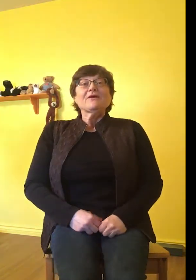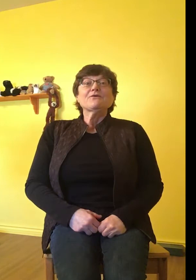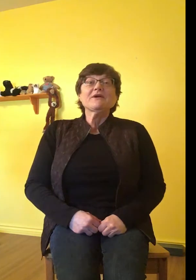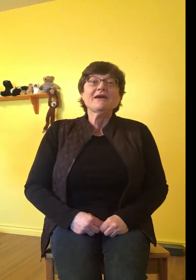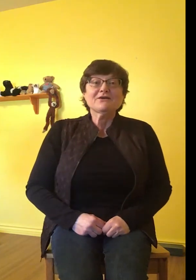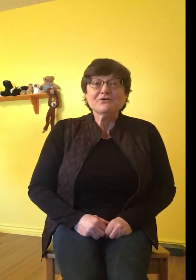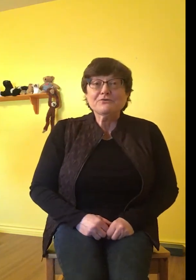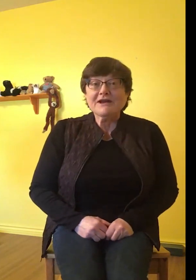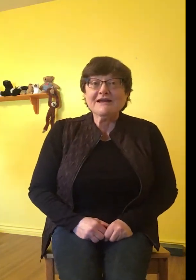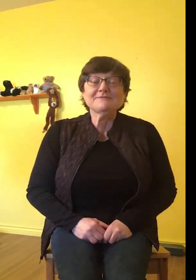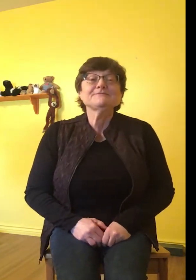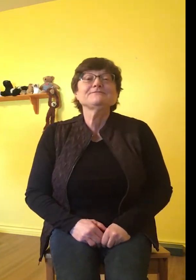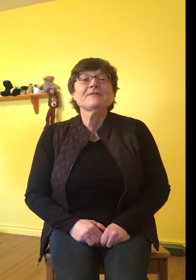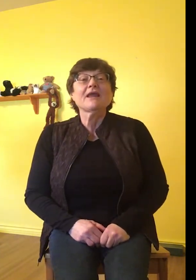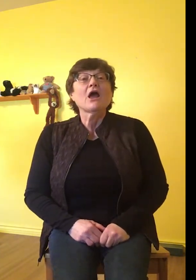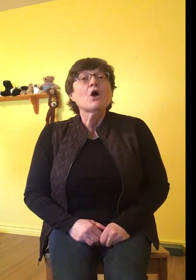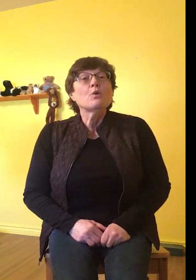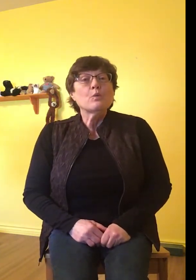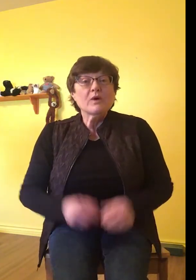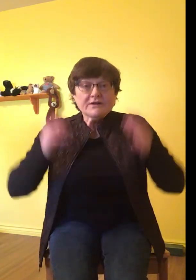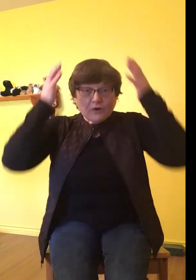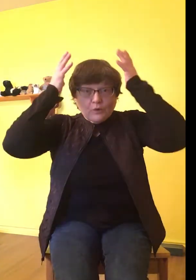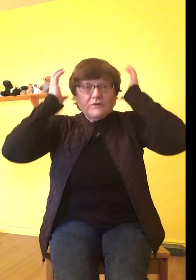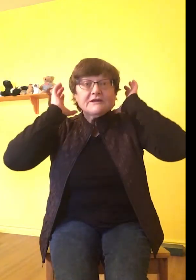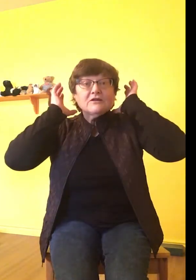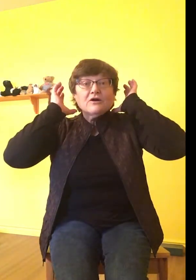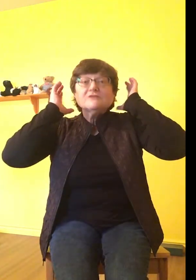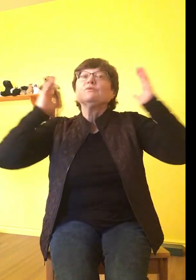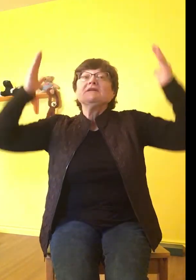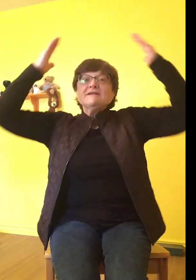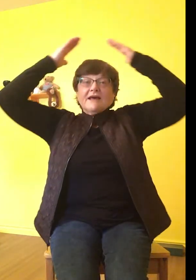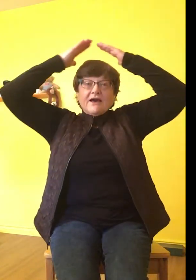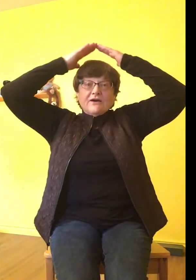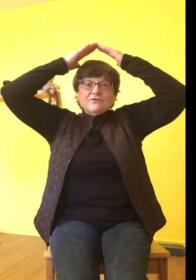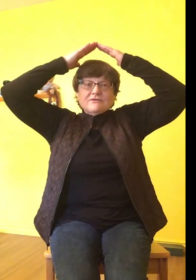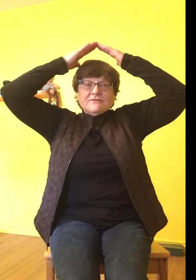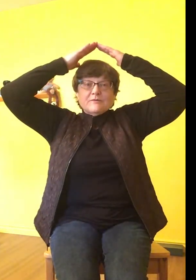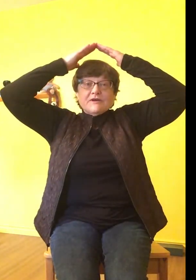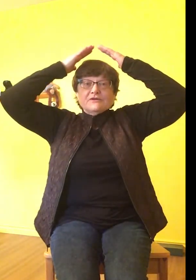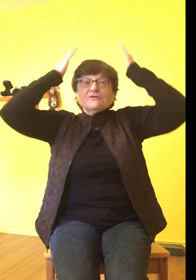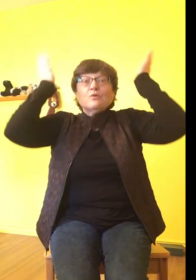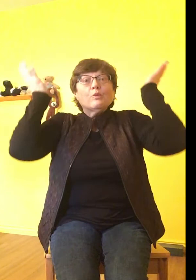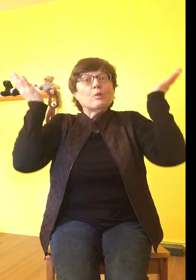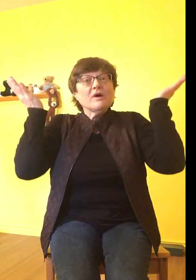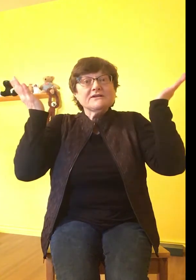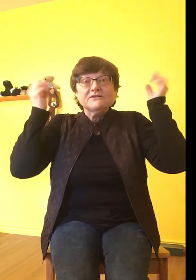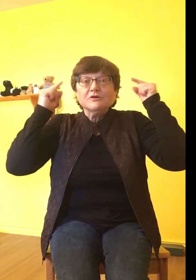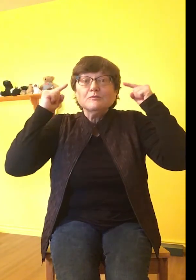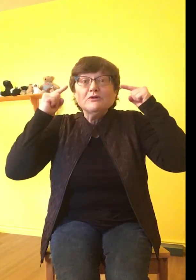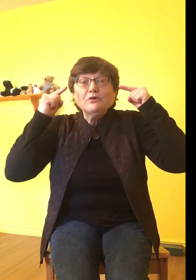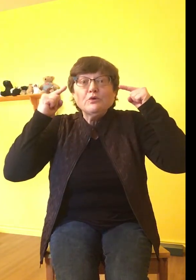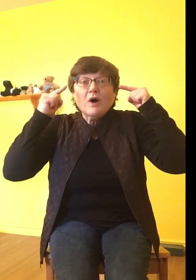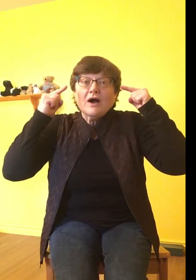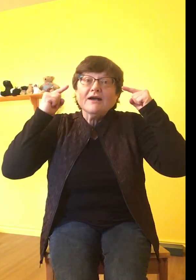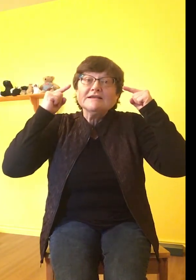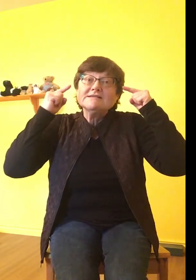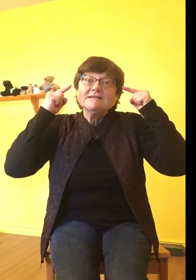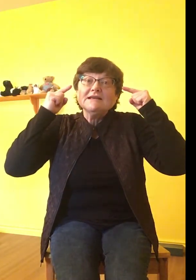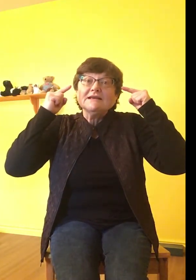Okay, are you ready? When Goldilocks went to the house of the bears, what did her blue eyes see?